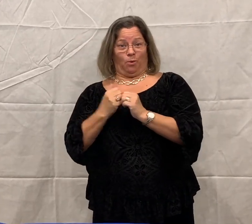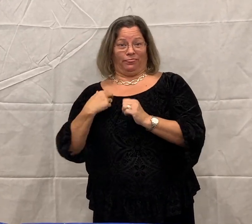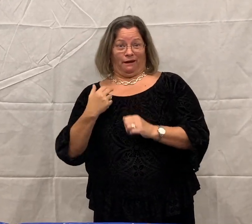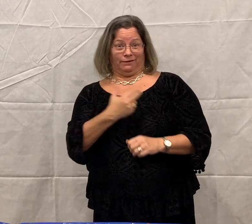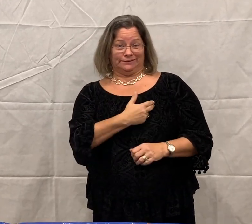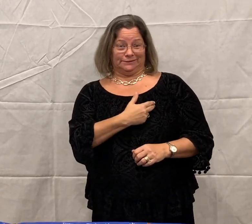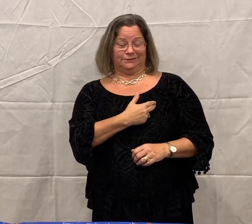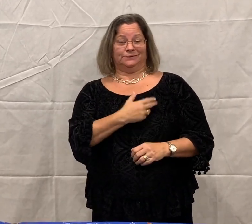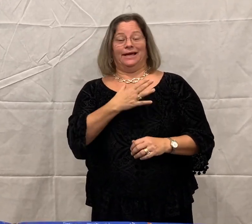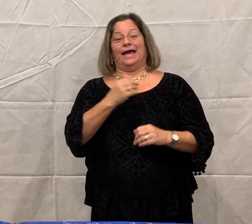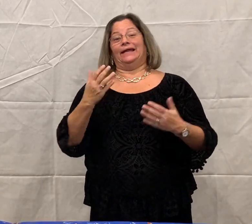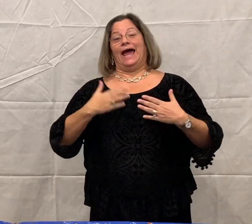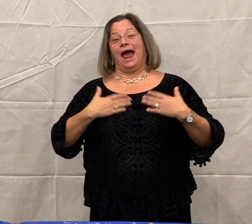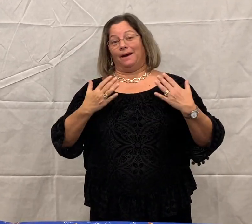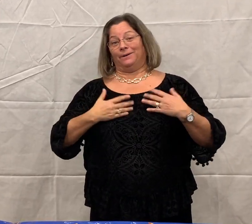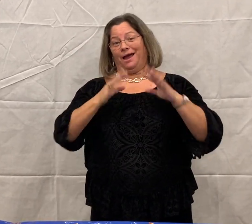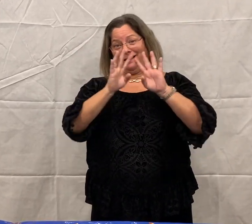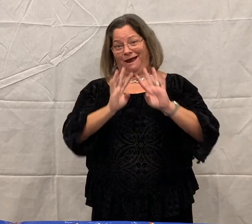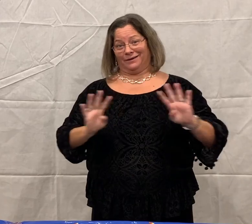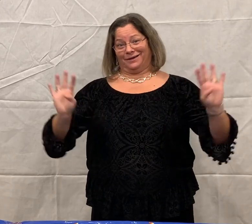with Anakin. I am happy Anakin.